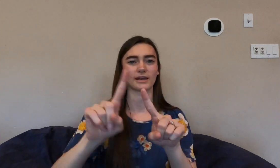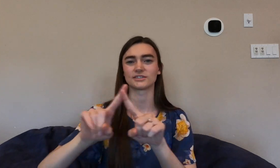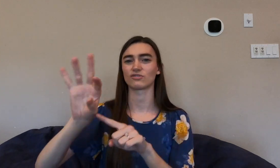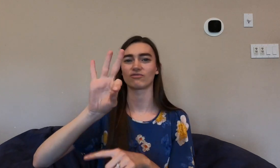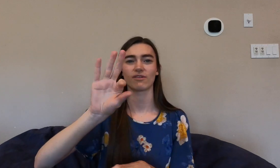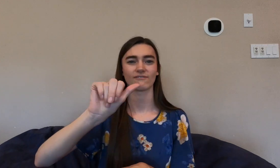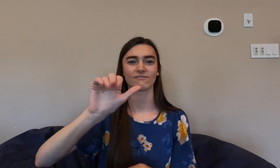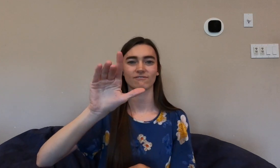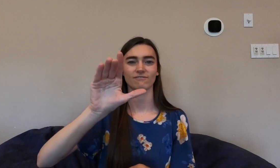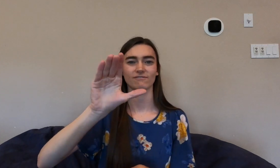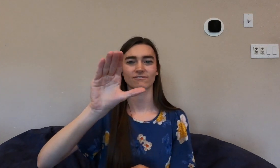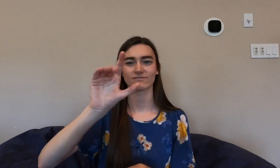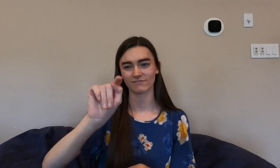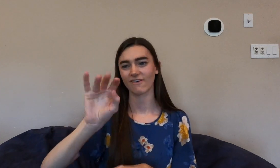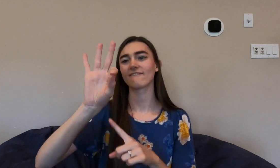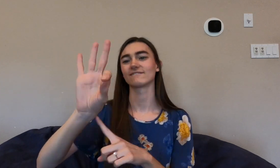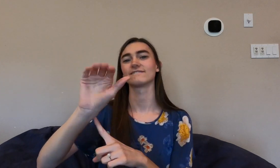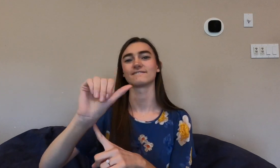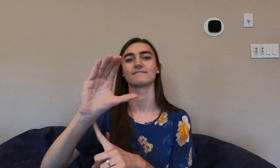on so many different factors.